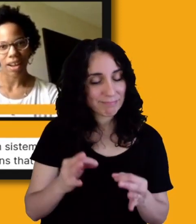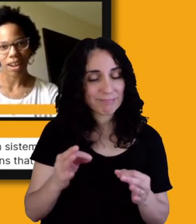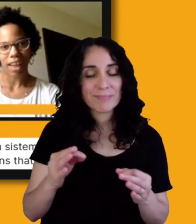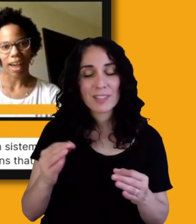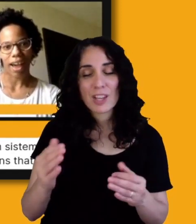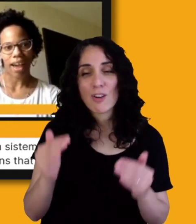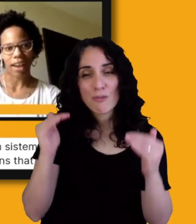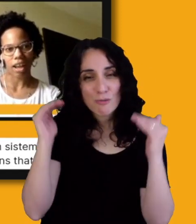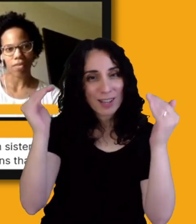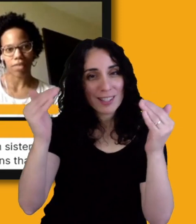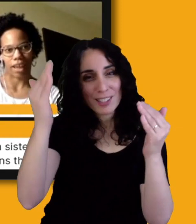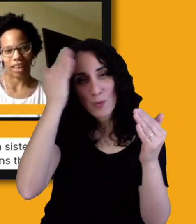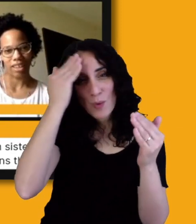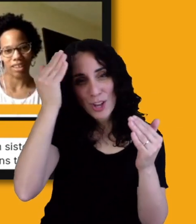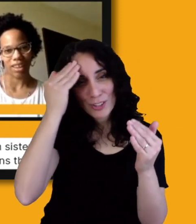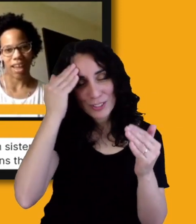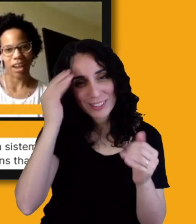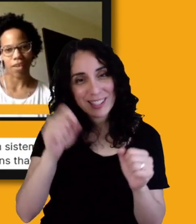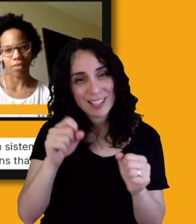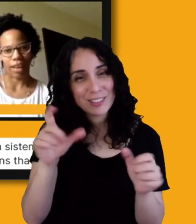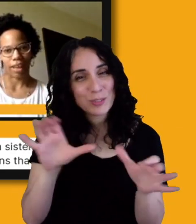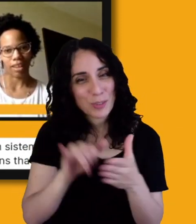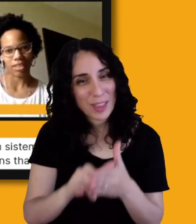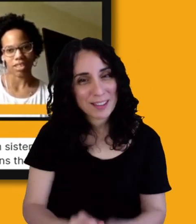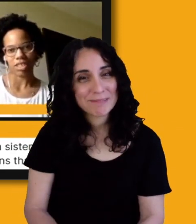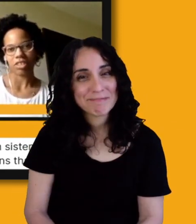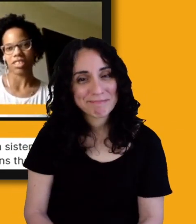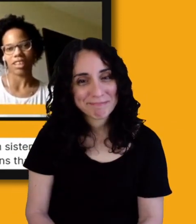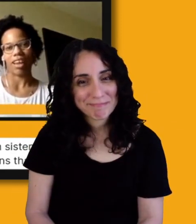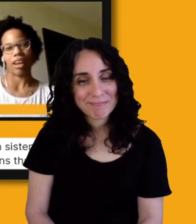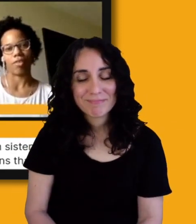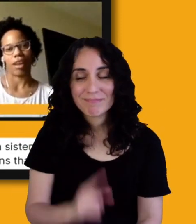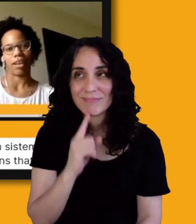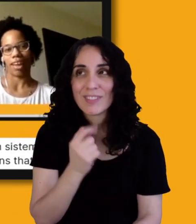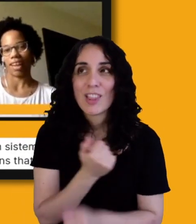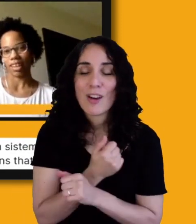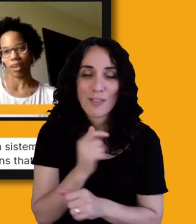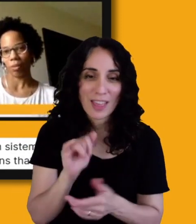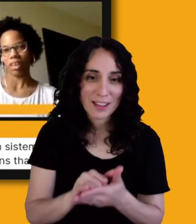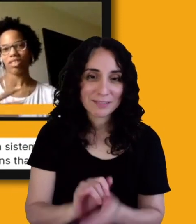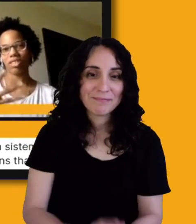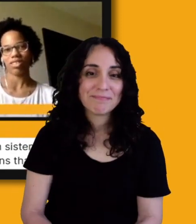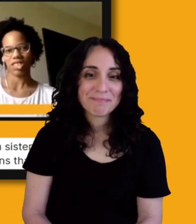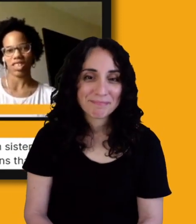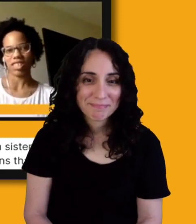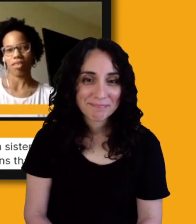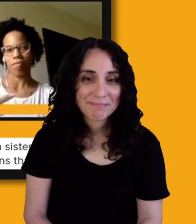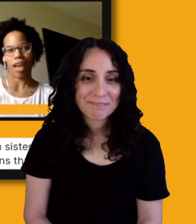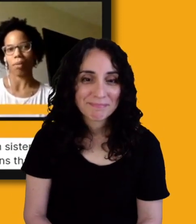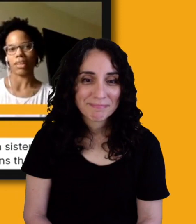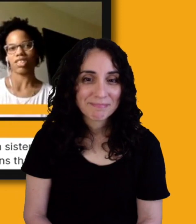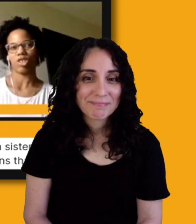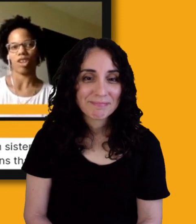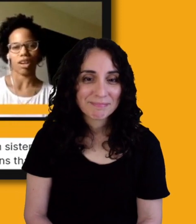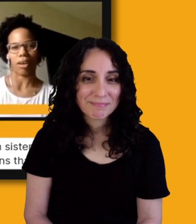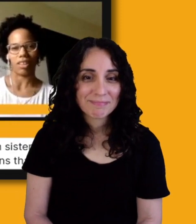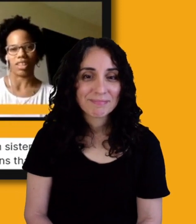doing. I love that. I love that. Seriously, I love that. Like, can we just find a place to talk about this?